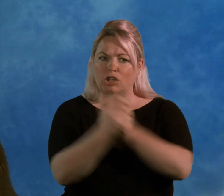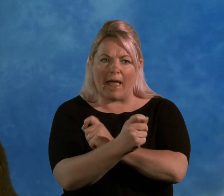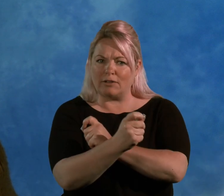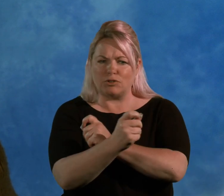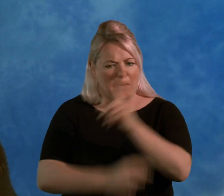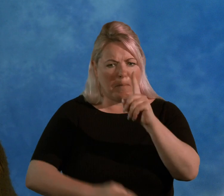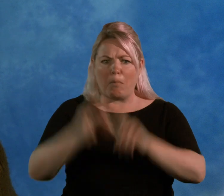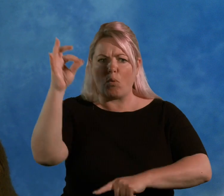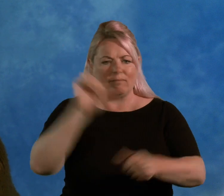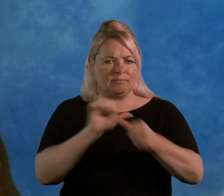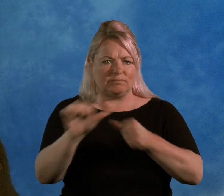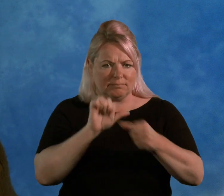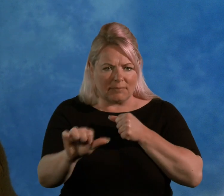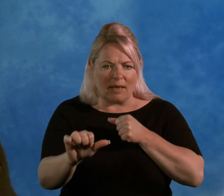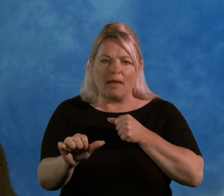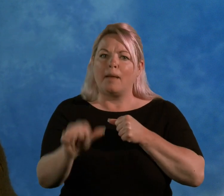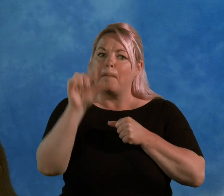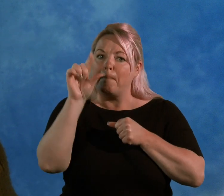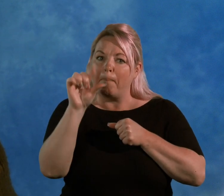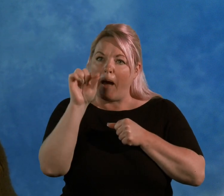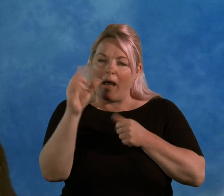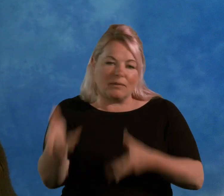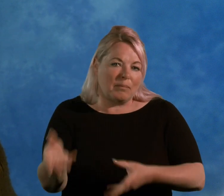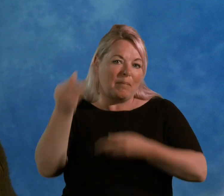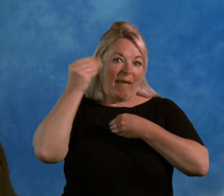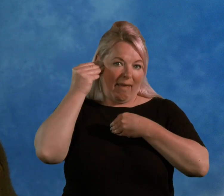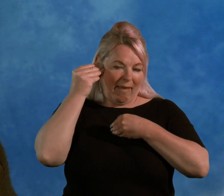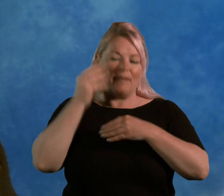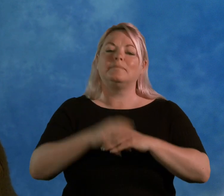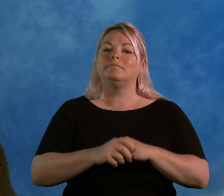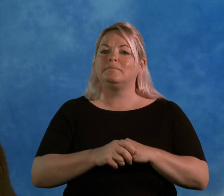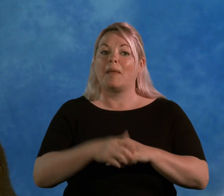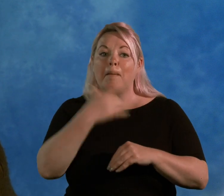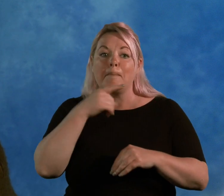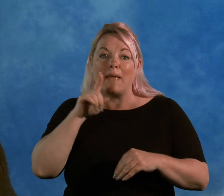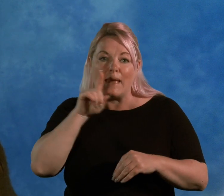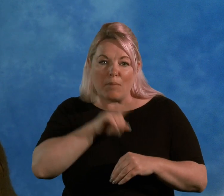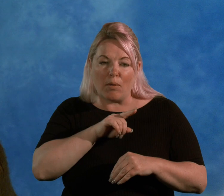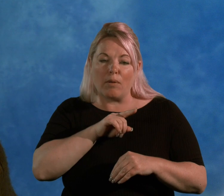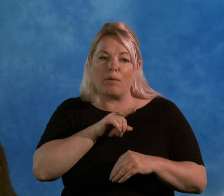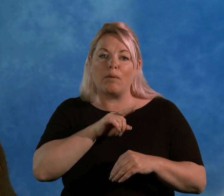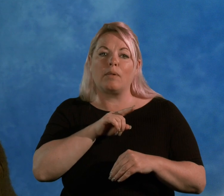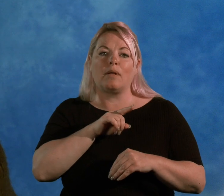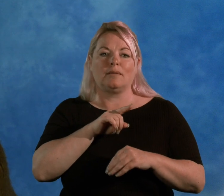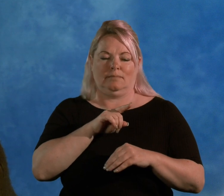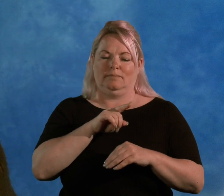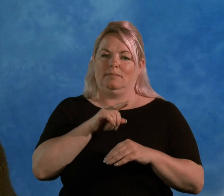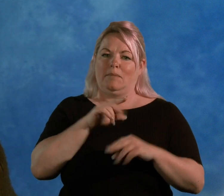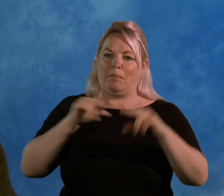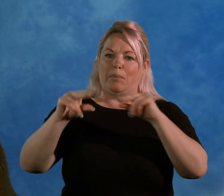for the better. I can hear birds song again, I can hear people. Previously, I was only hearing